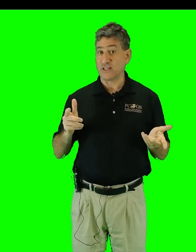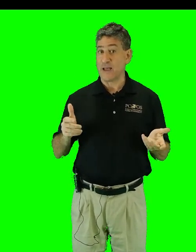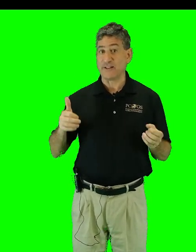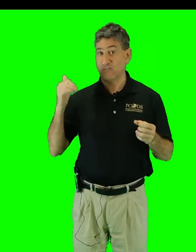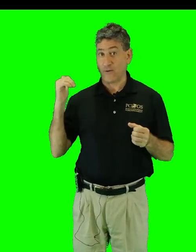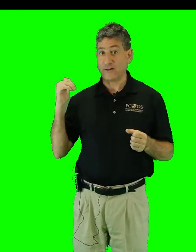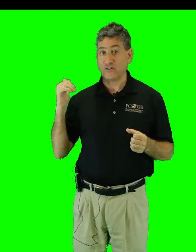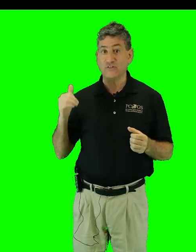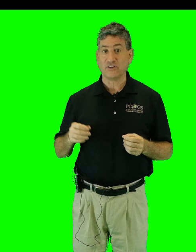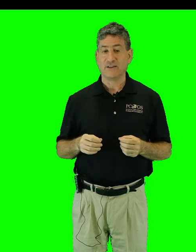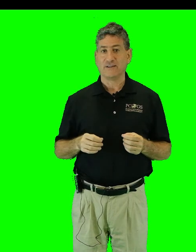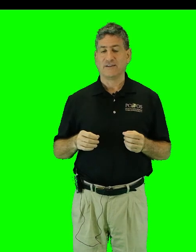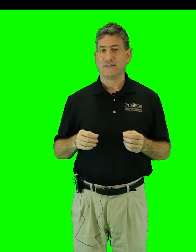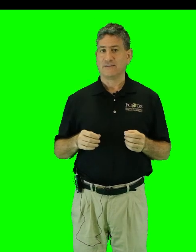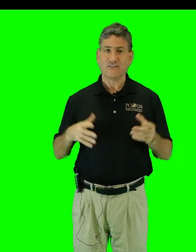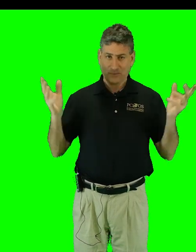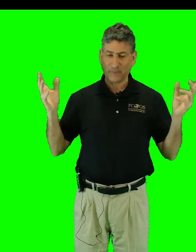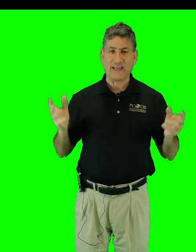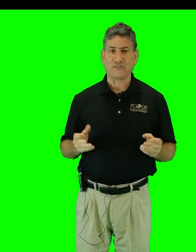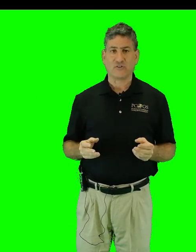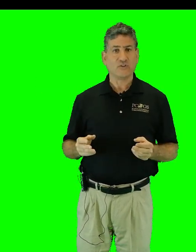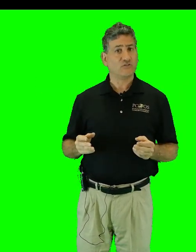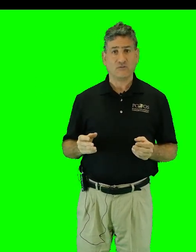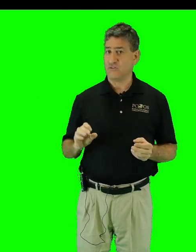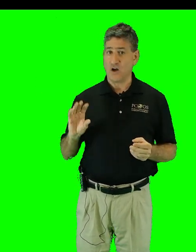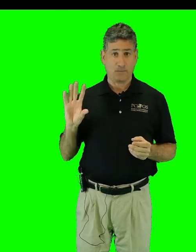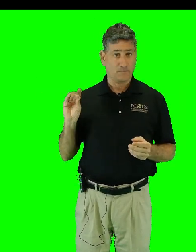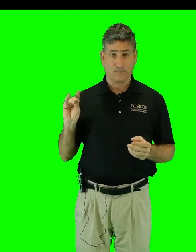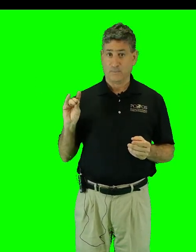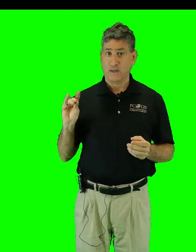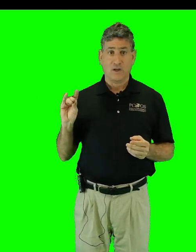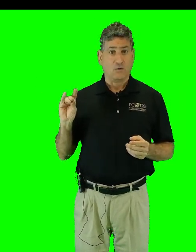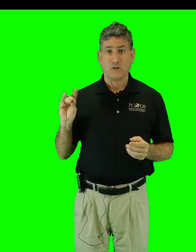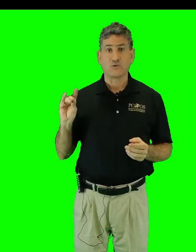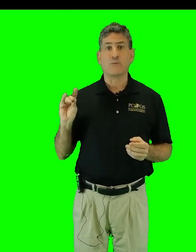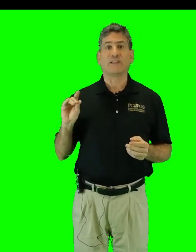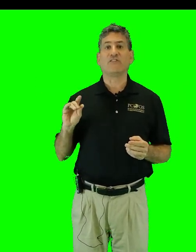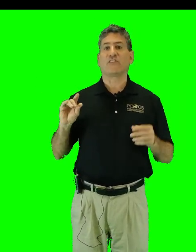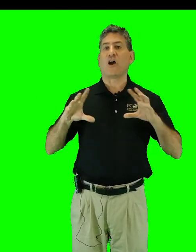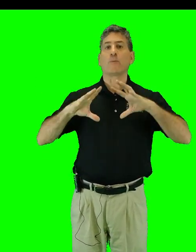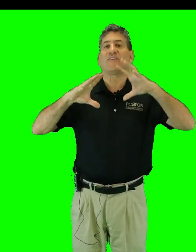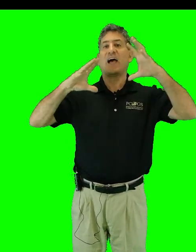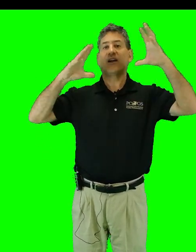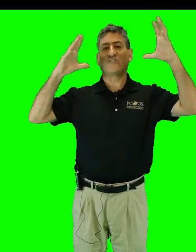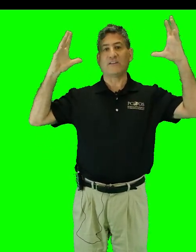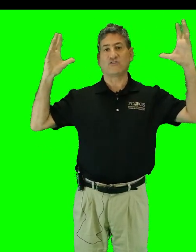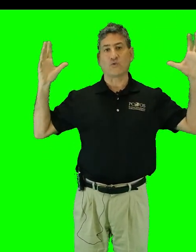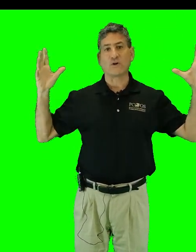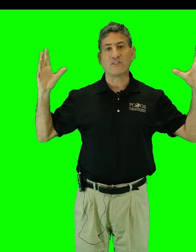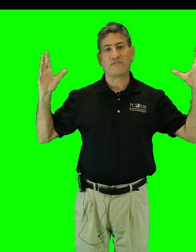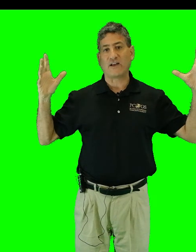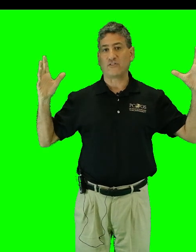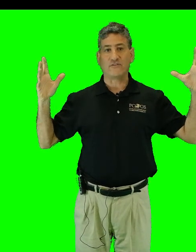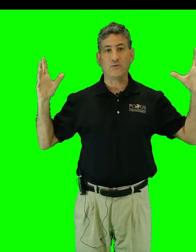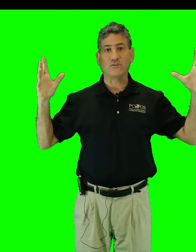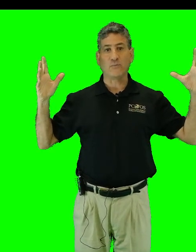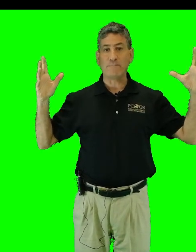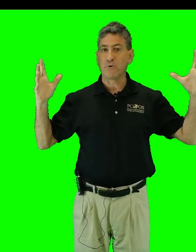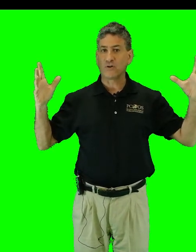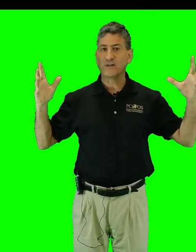climate of our elders? The simple answer is no. Once we release the carbon dioxide stored in the fossil fuels we burn,